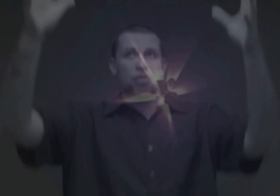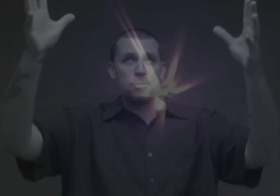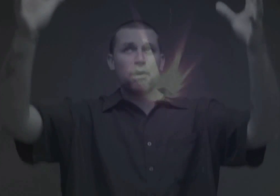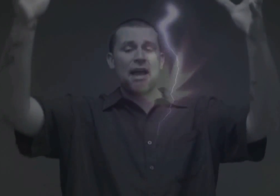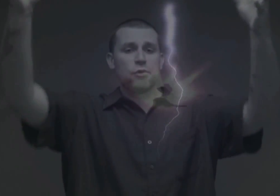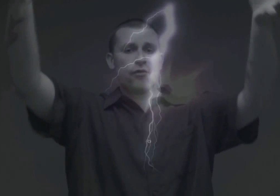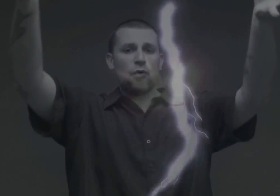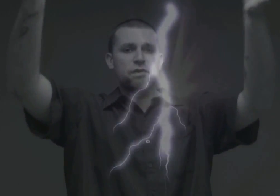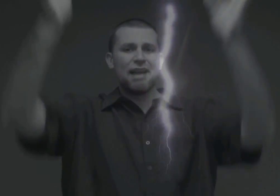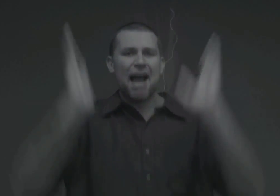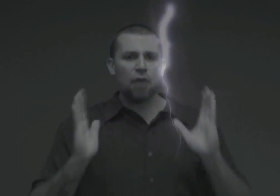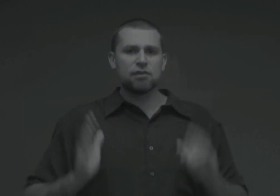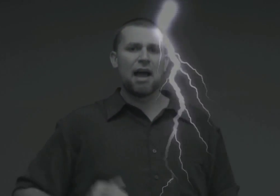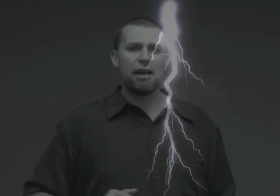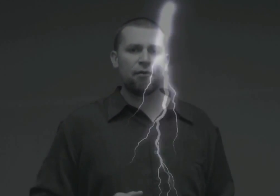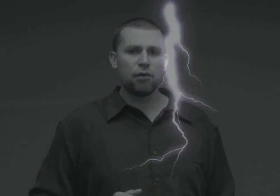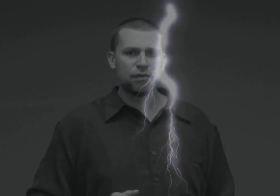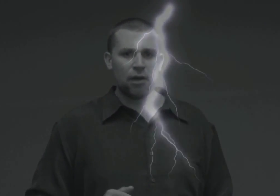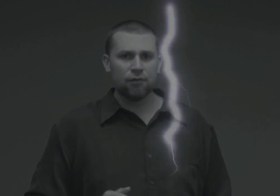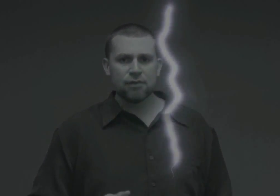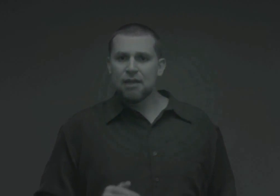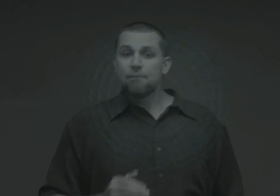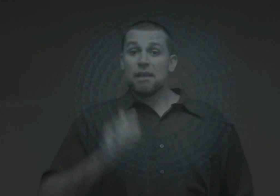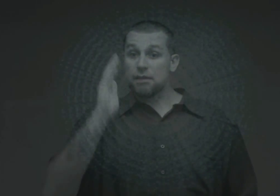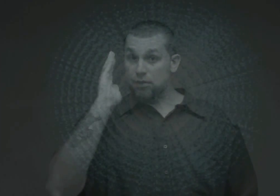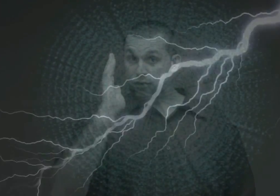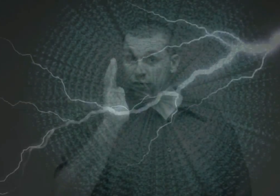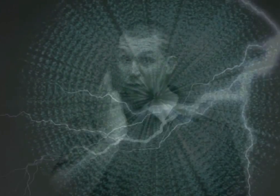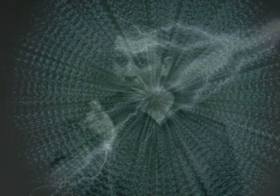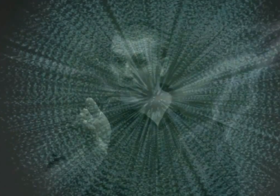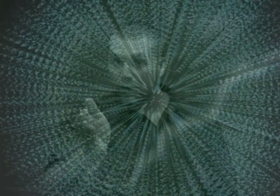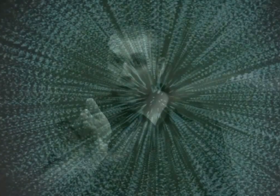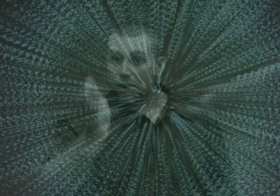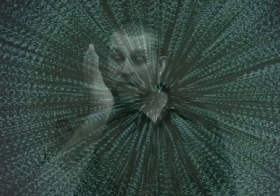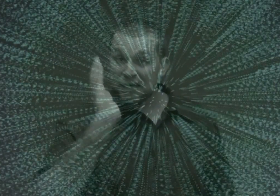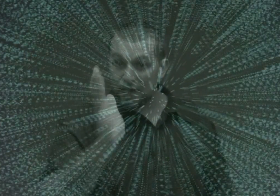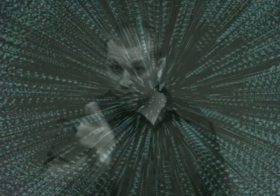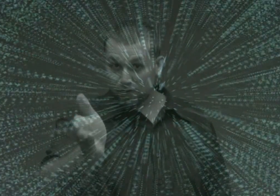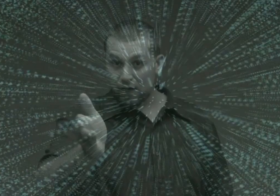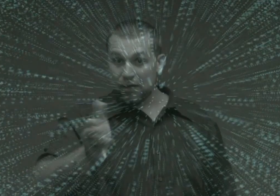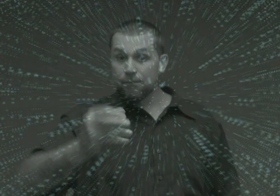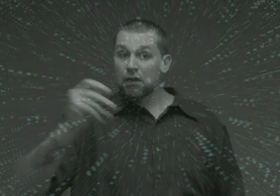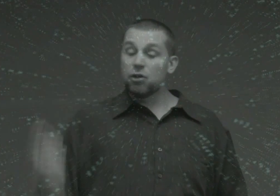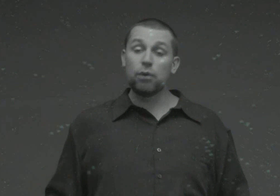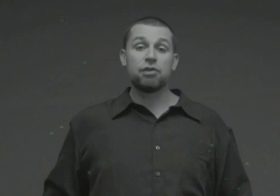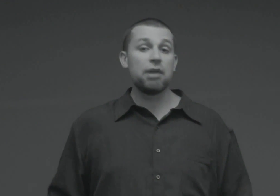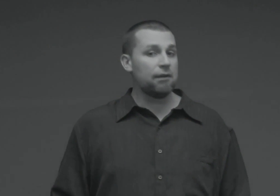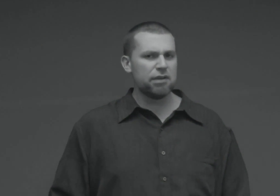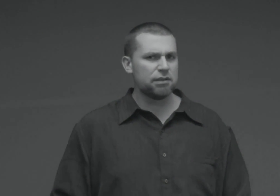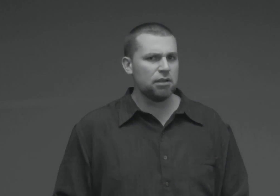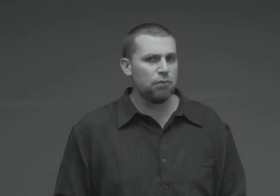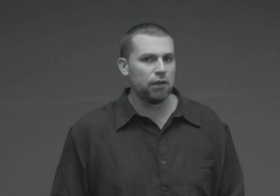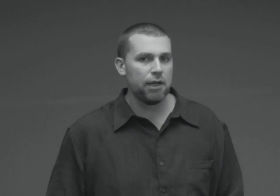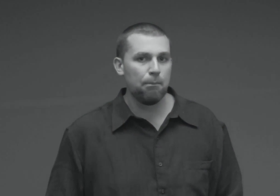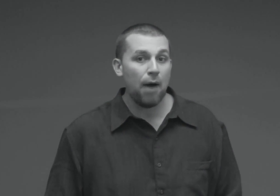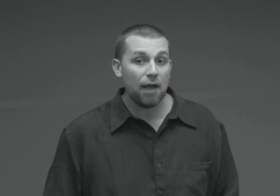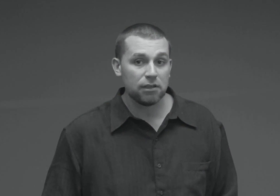supernatural force outside of ourselves, is extremely necessary to achieve this seemingly impossible